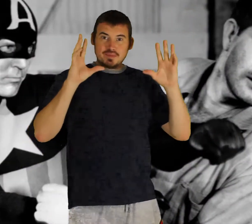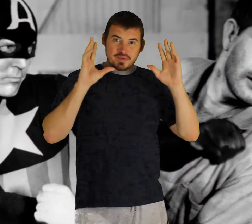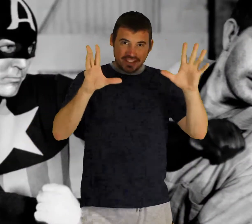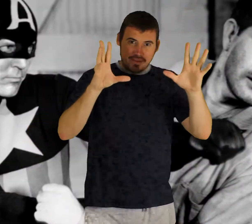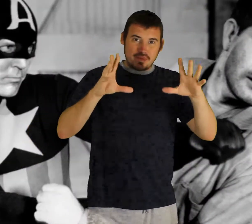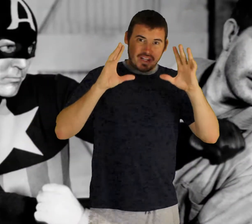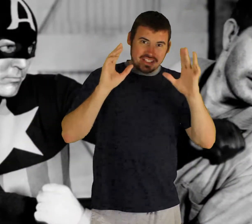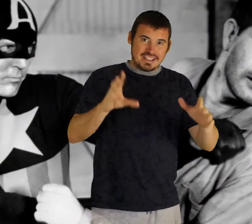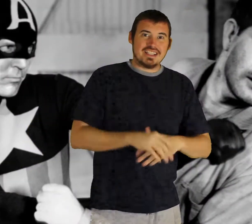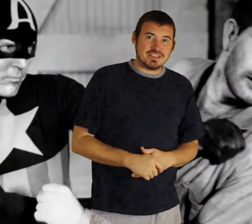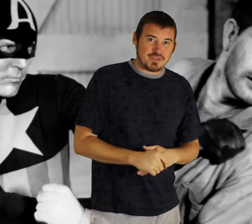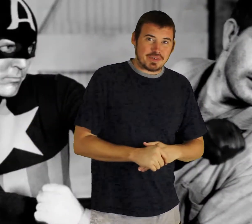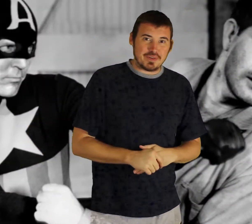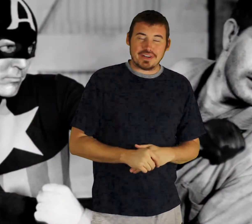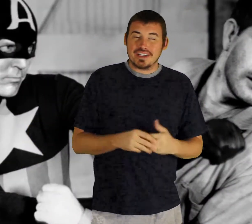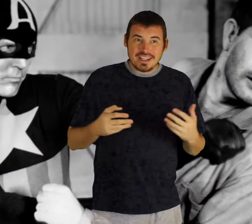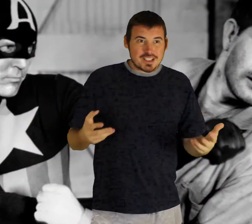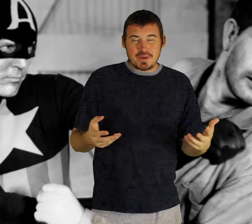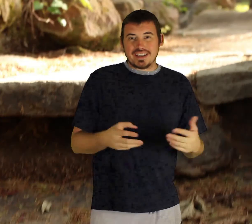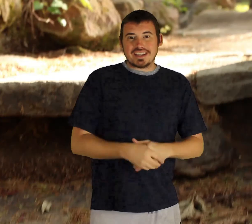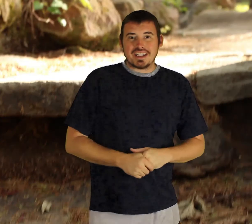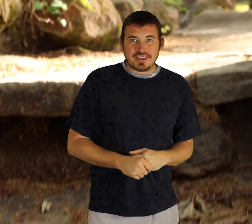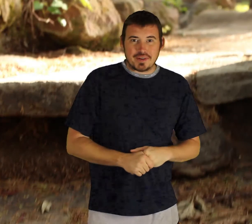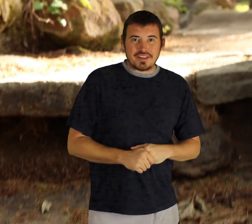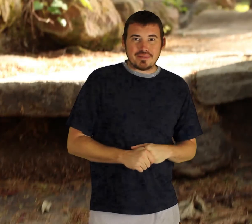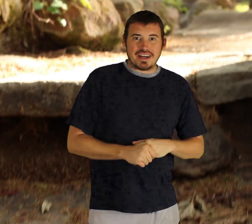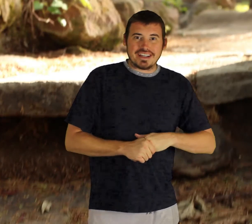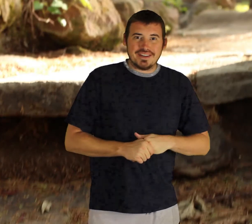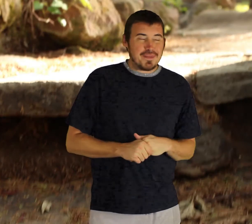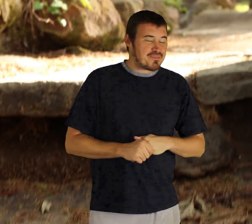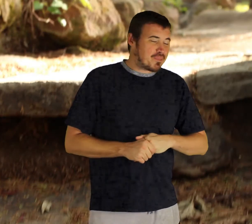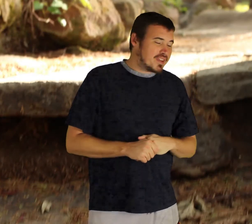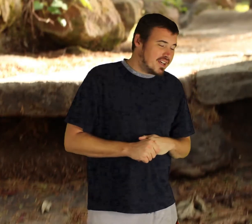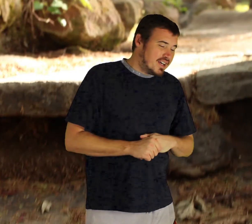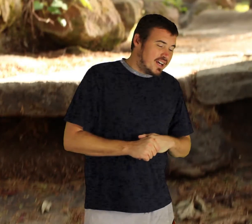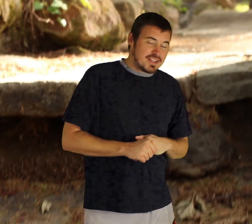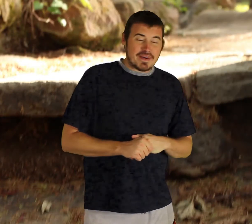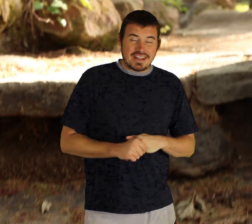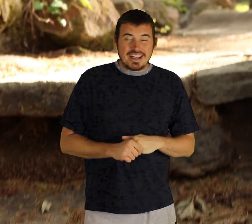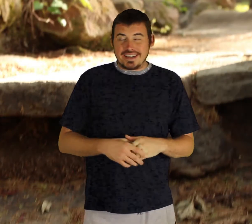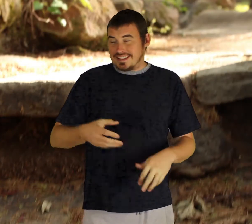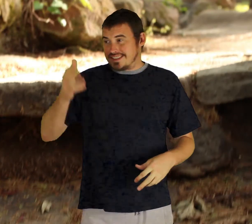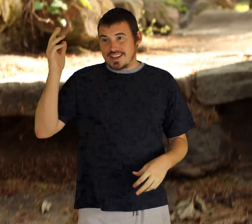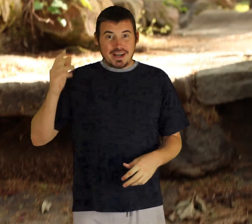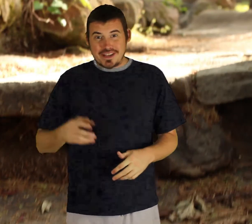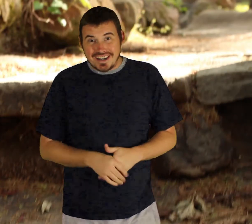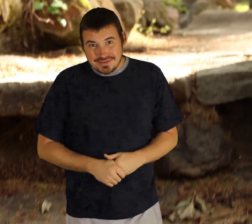captain america 1944 it's pretty exciting for a little funny man you know at least back then nowadays that's all that comes out